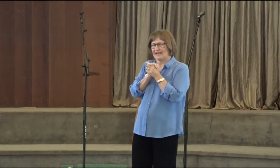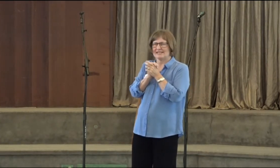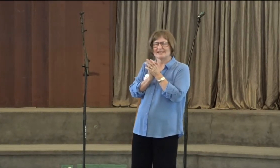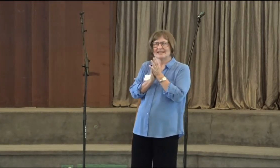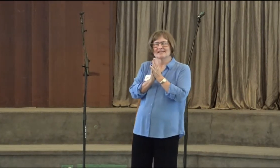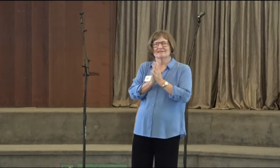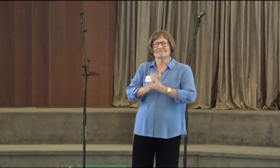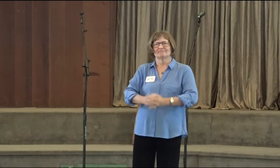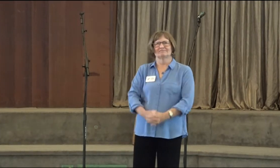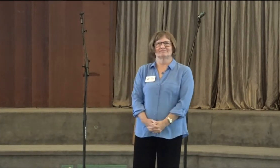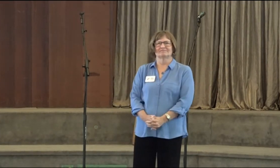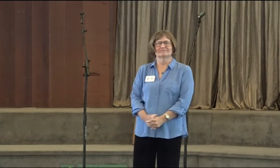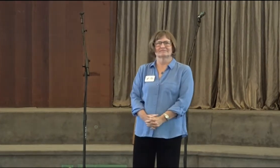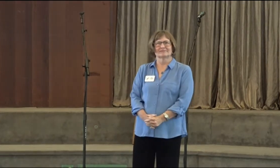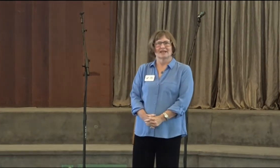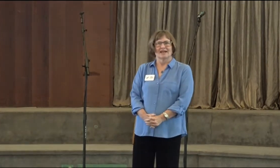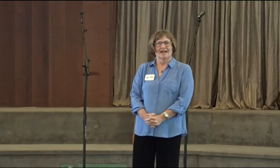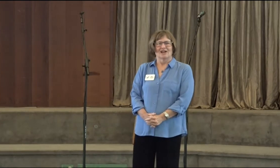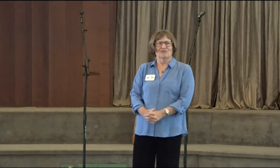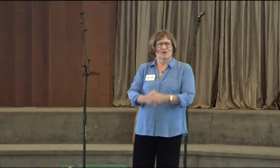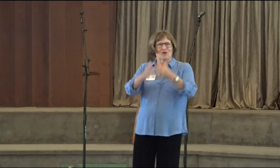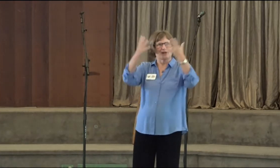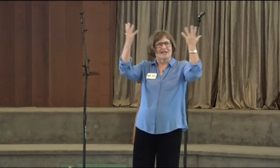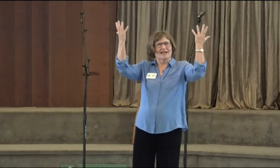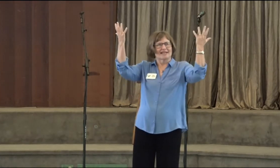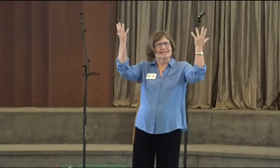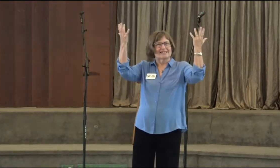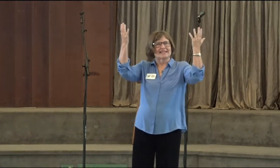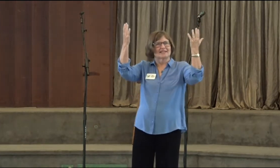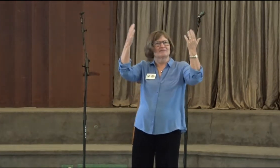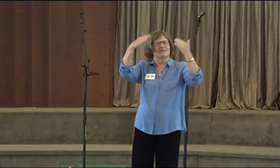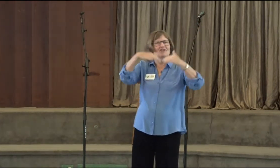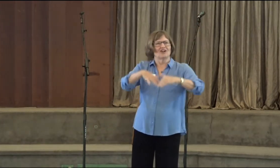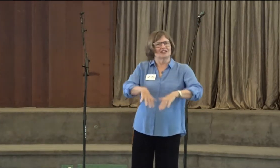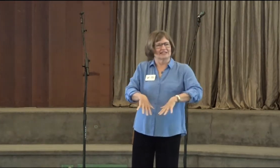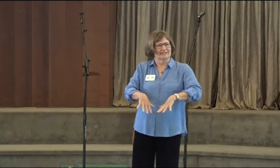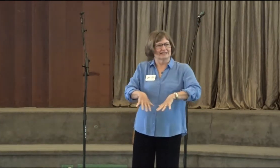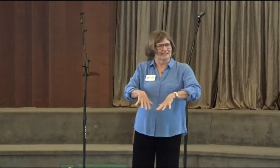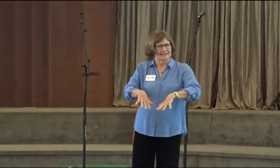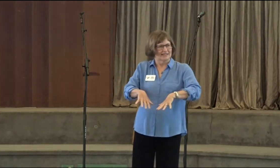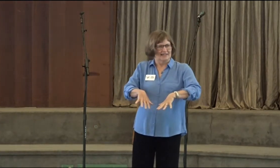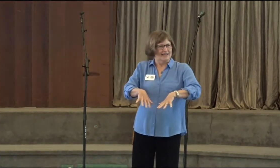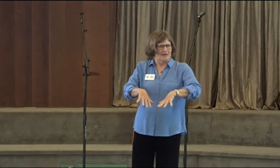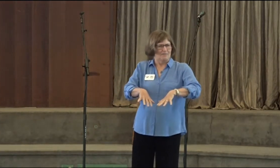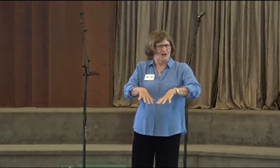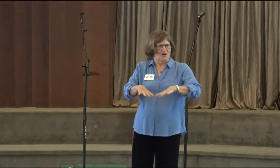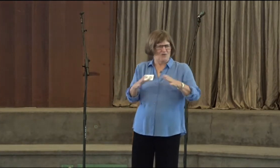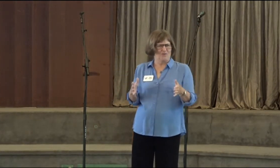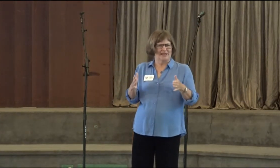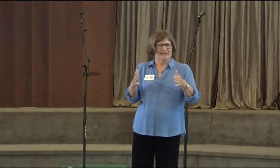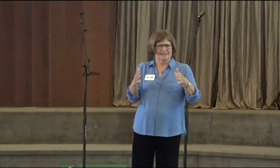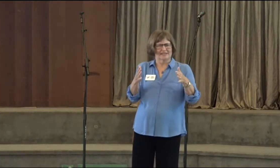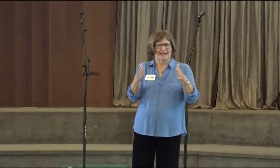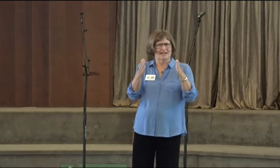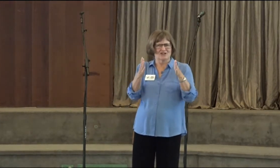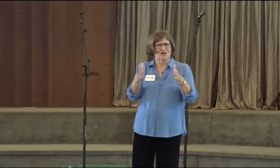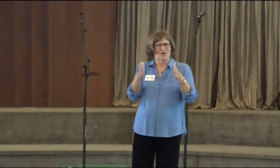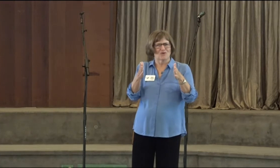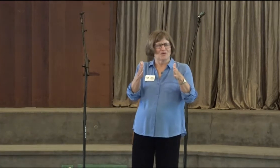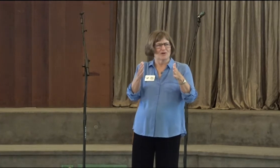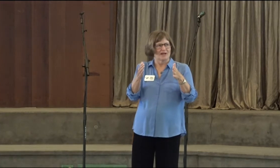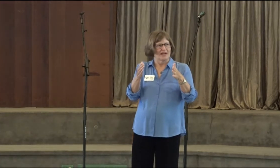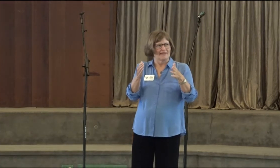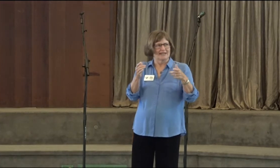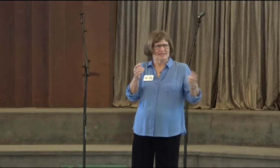And I see him growing, I see him falling, but always I